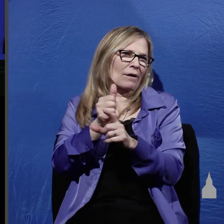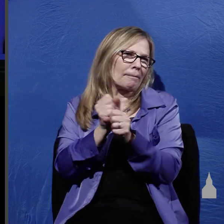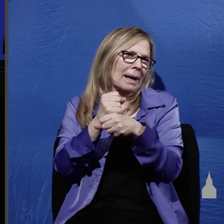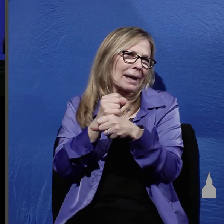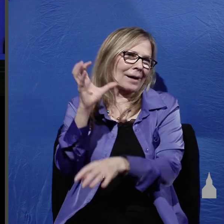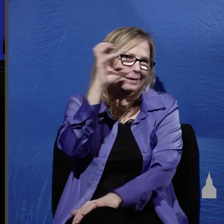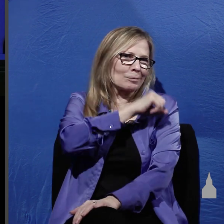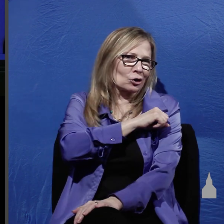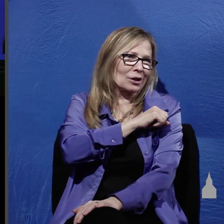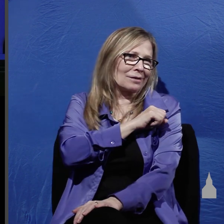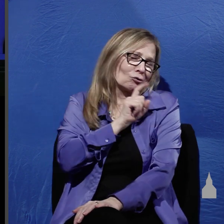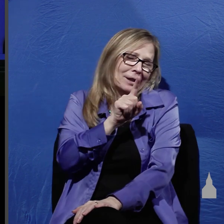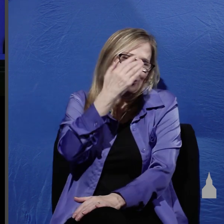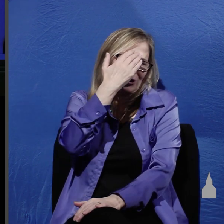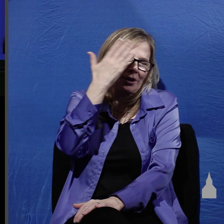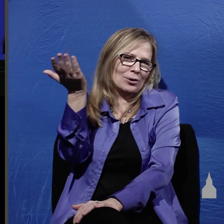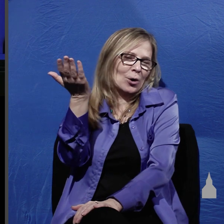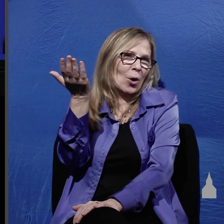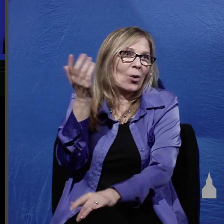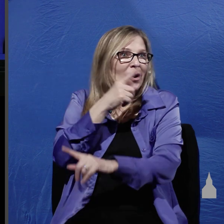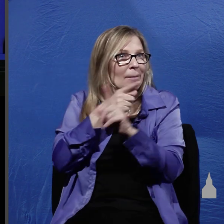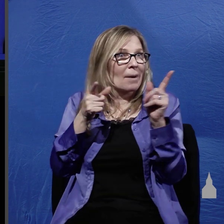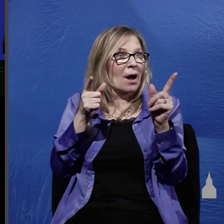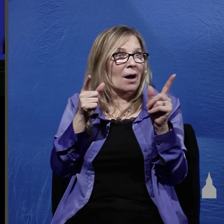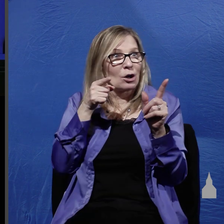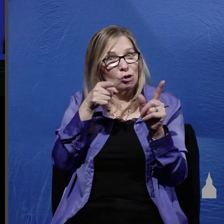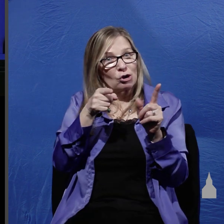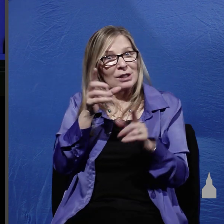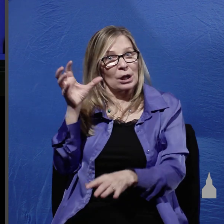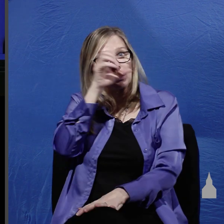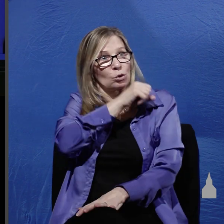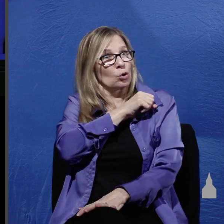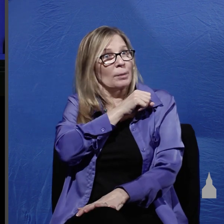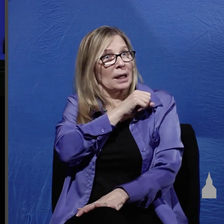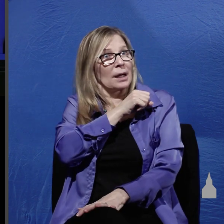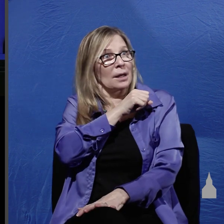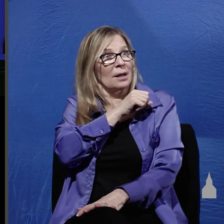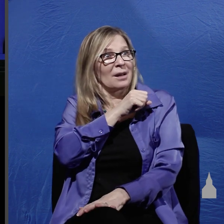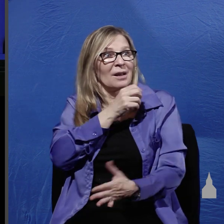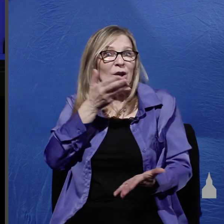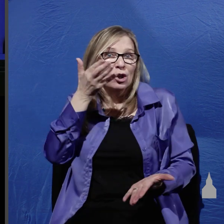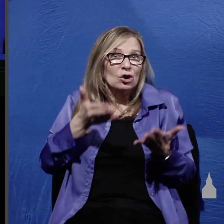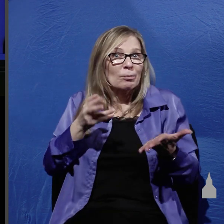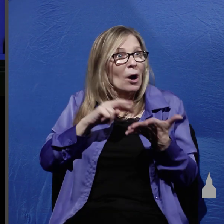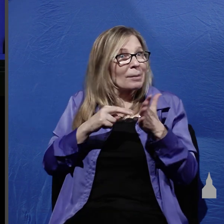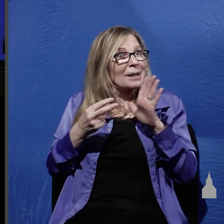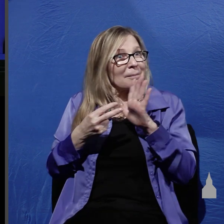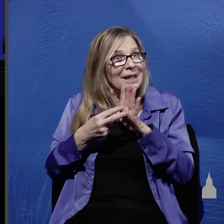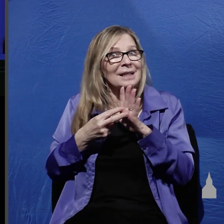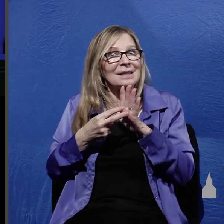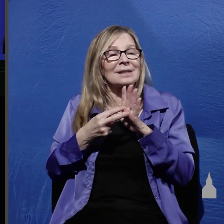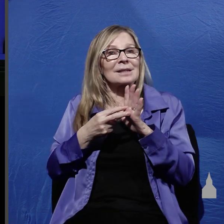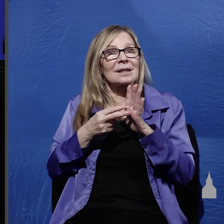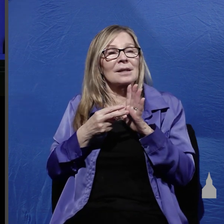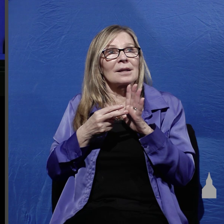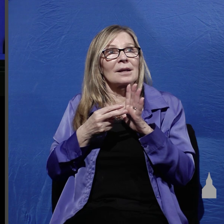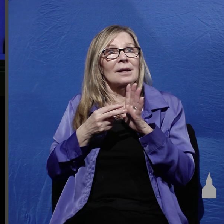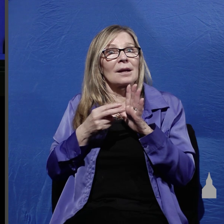point she really doesn't know but she's making an assumption and what she probably means by this is that the Lord's